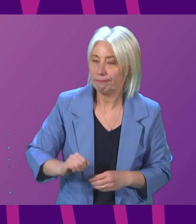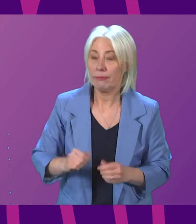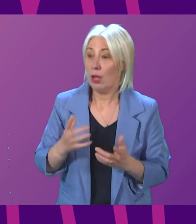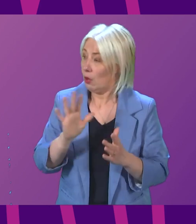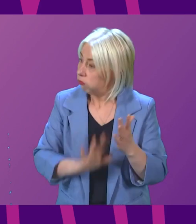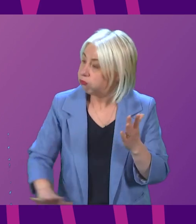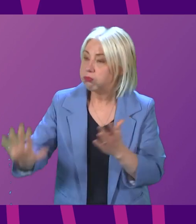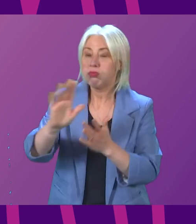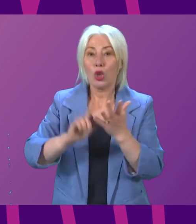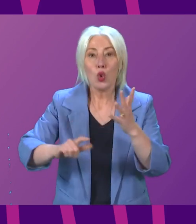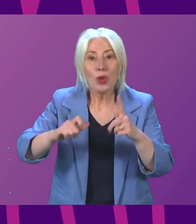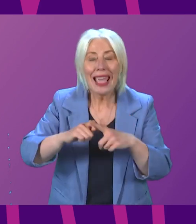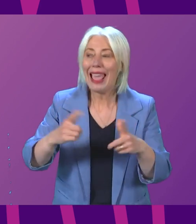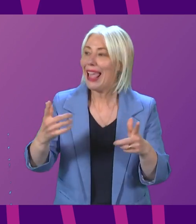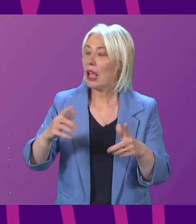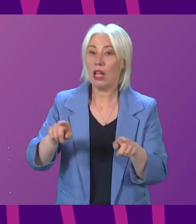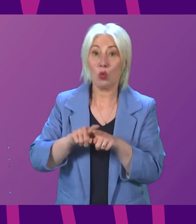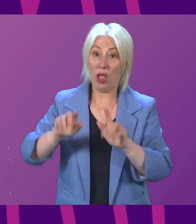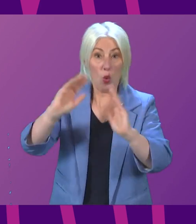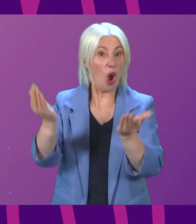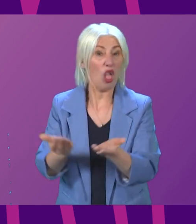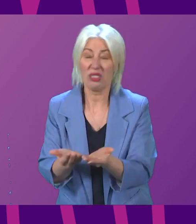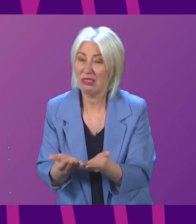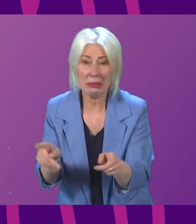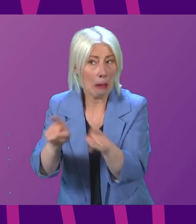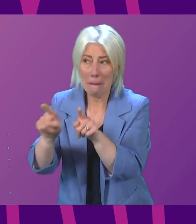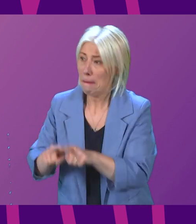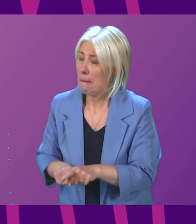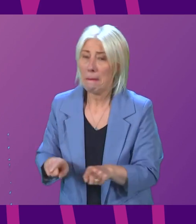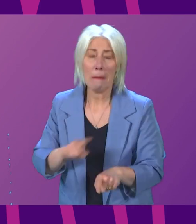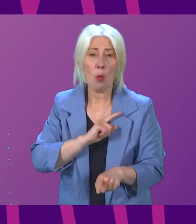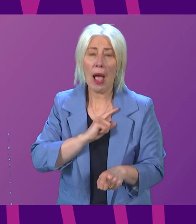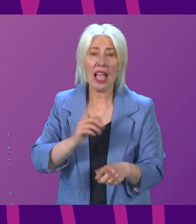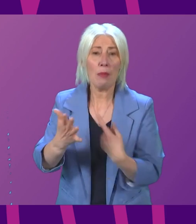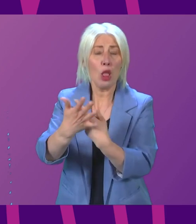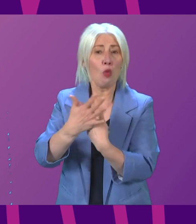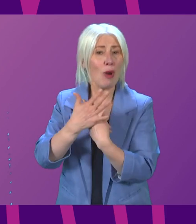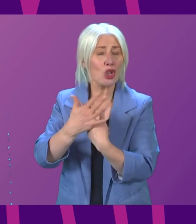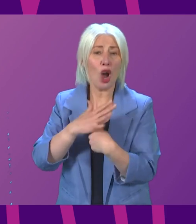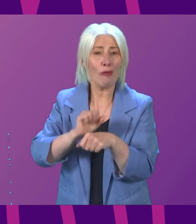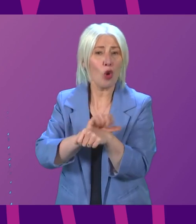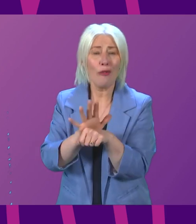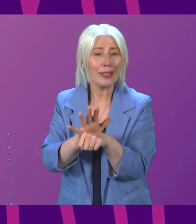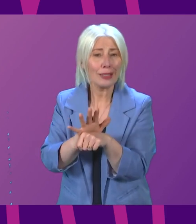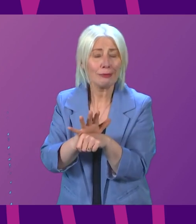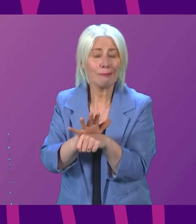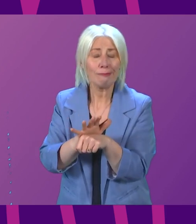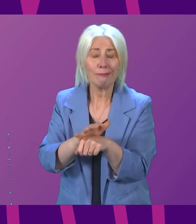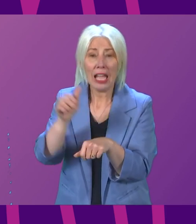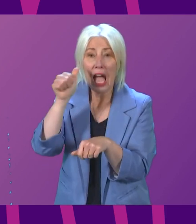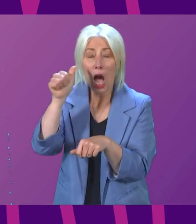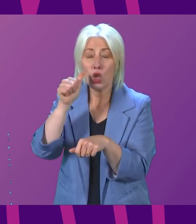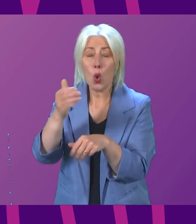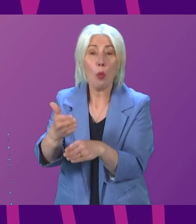the UK and across much of the world because of the pressures of Covid. I also know that before